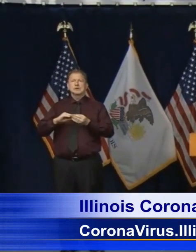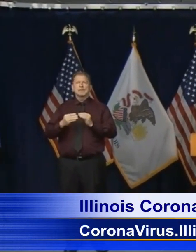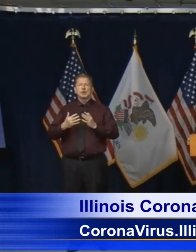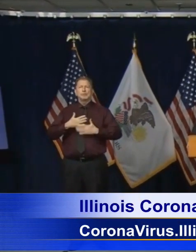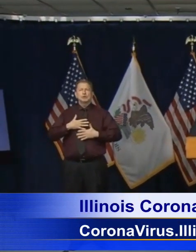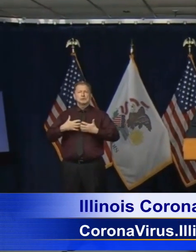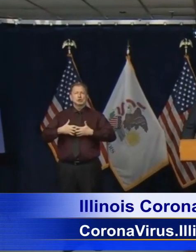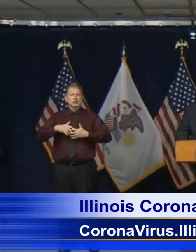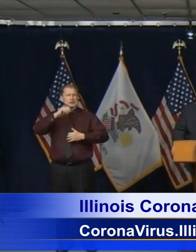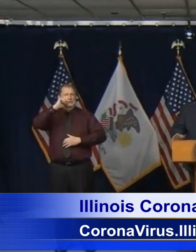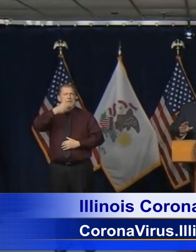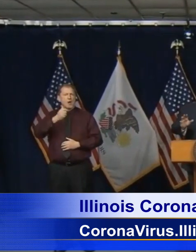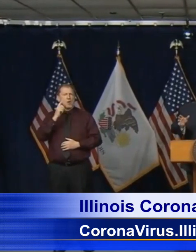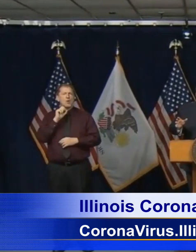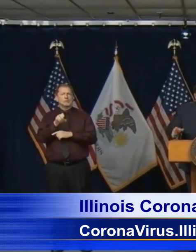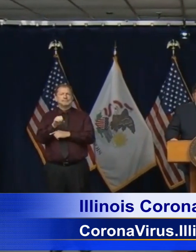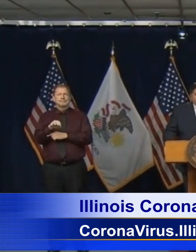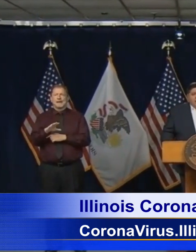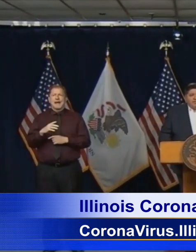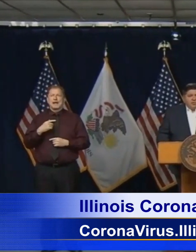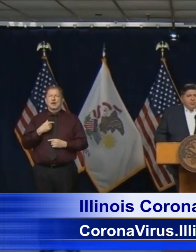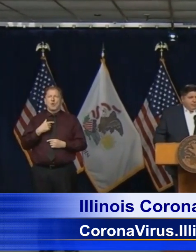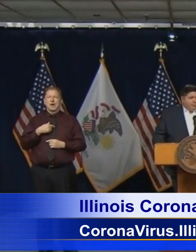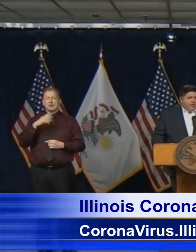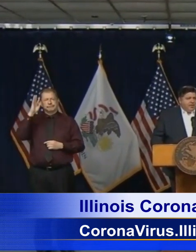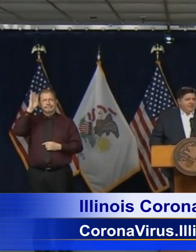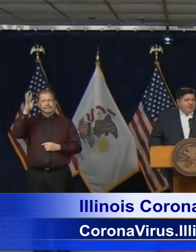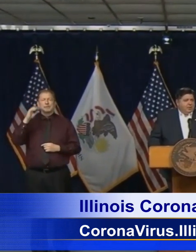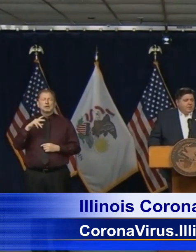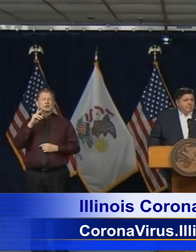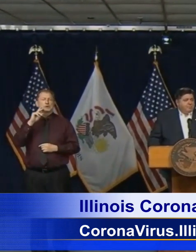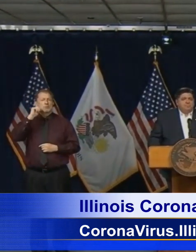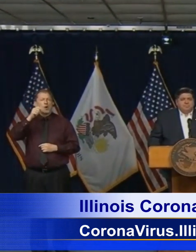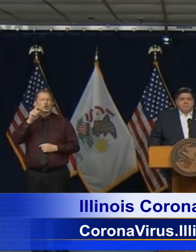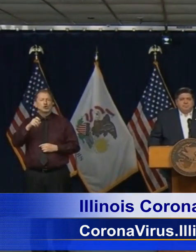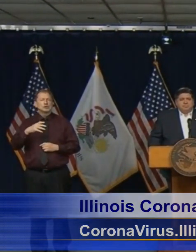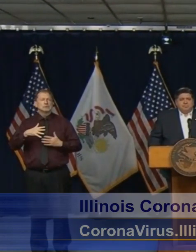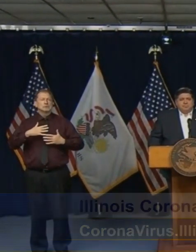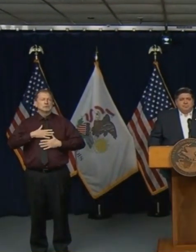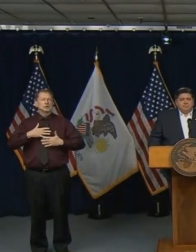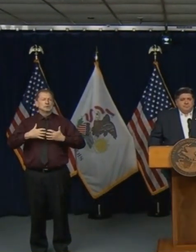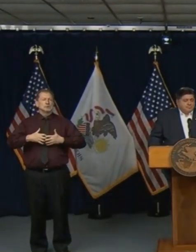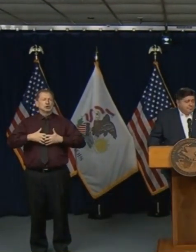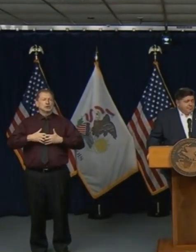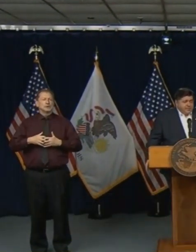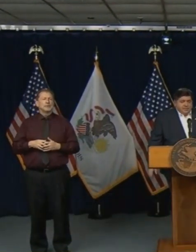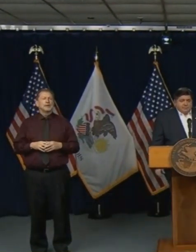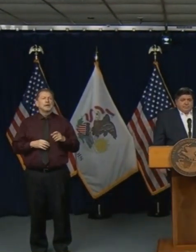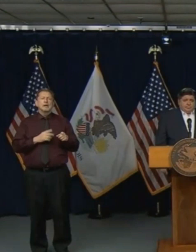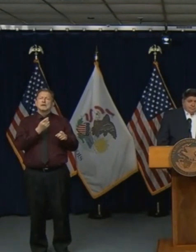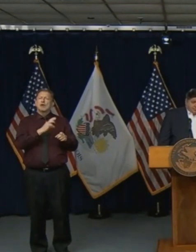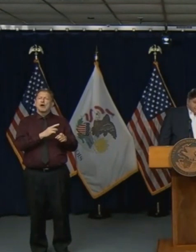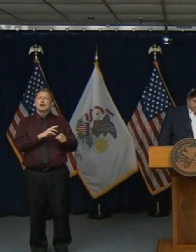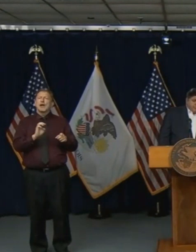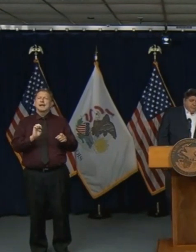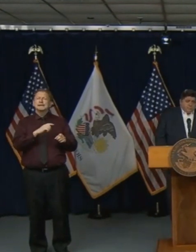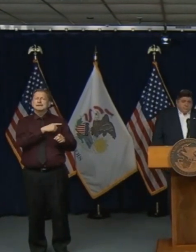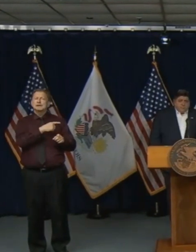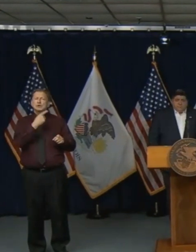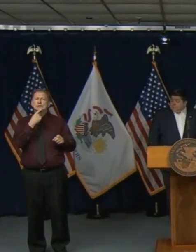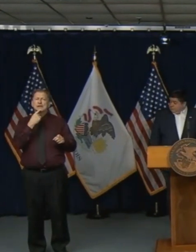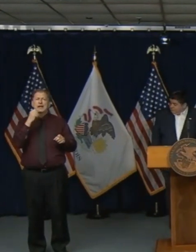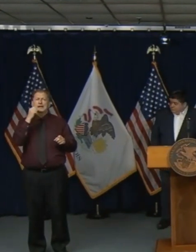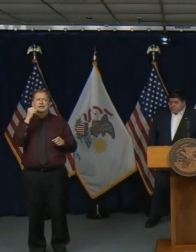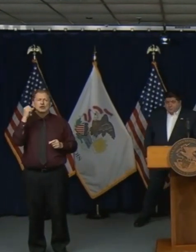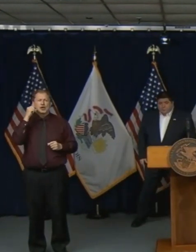We'll provide you an update. And I don't want to get the numbers wrong. So we'll give that to you tomorrow. Dr. Ezekiel, yesterday, you talked about there will be some